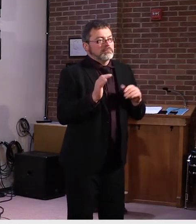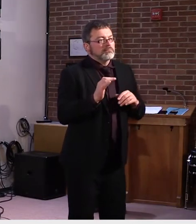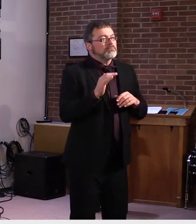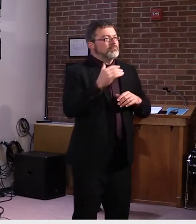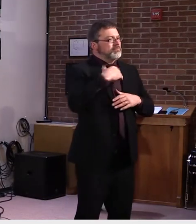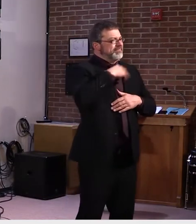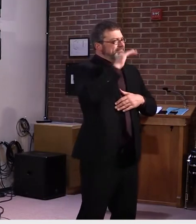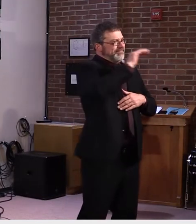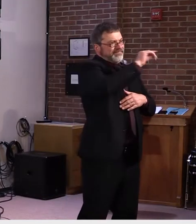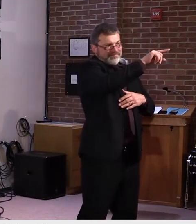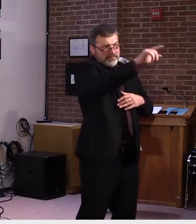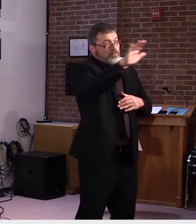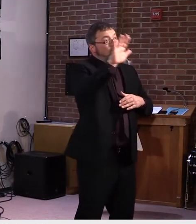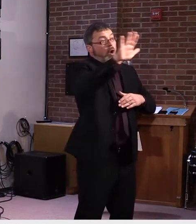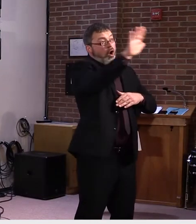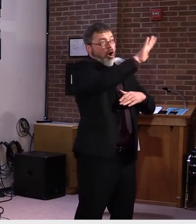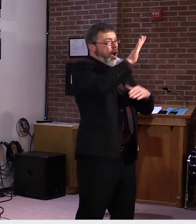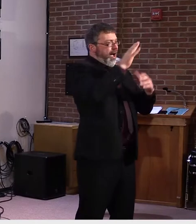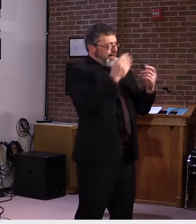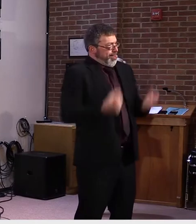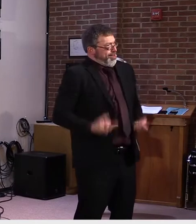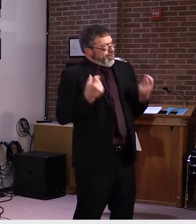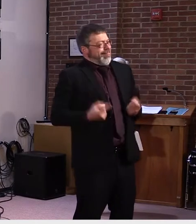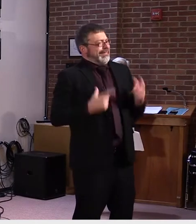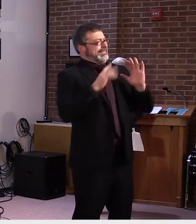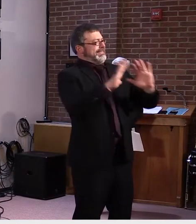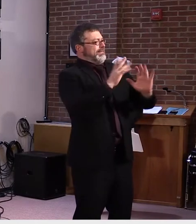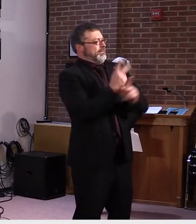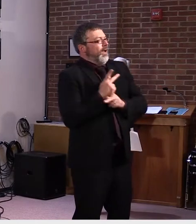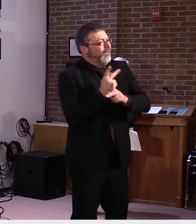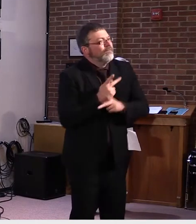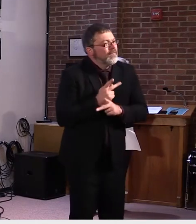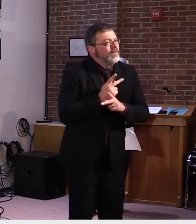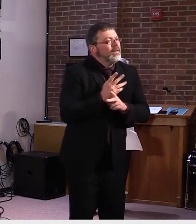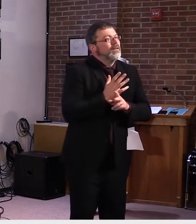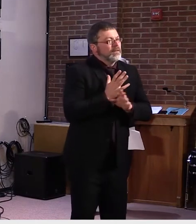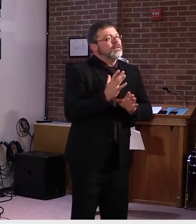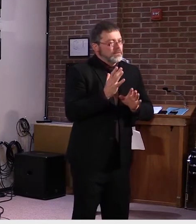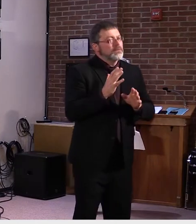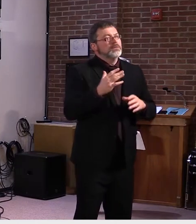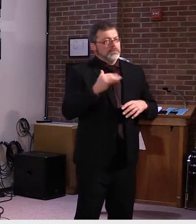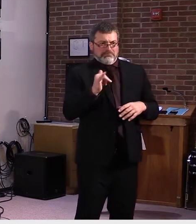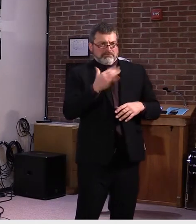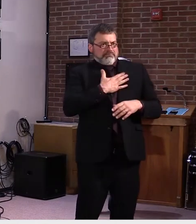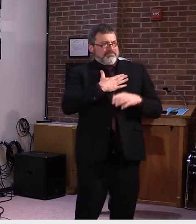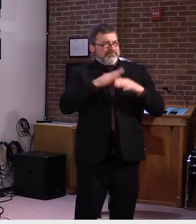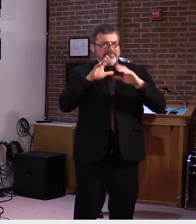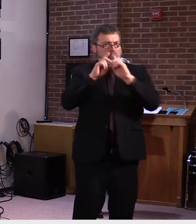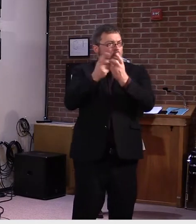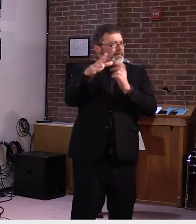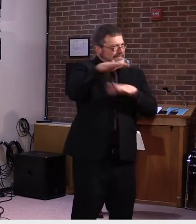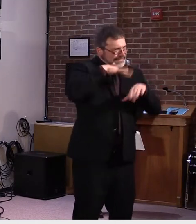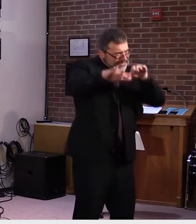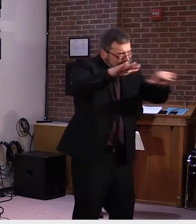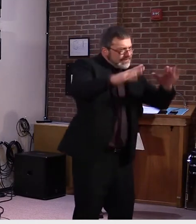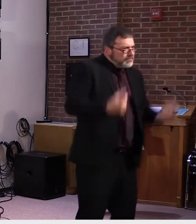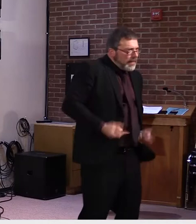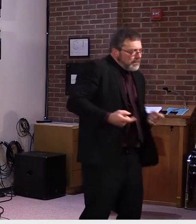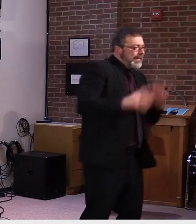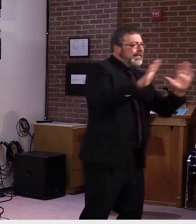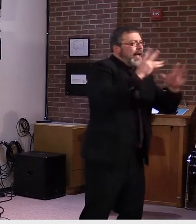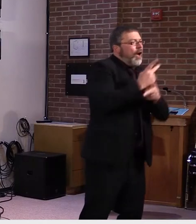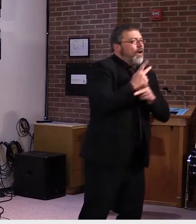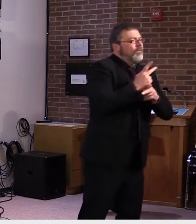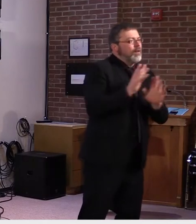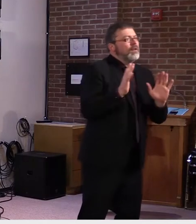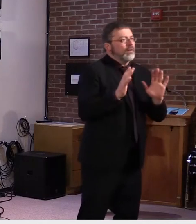find efficiencies. We were able to produce a budget that I think is solid and is able to fulfill